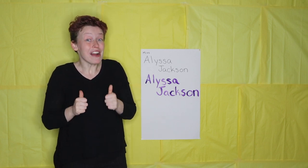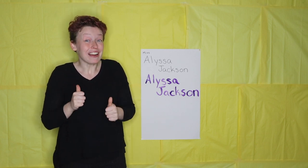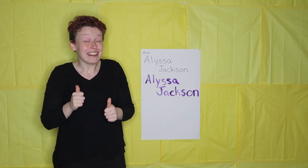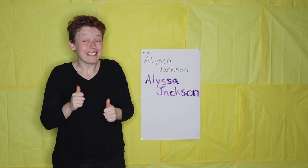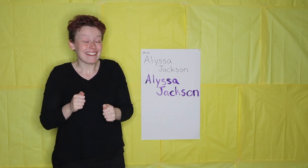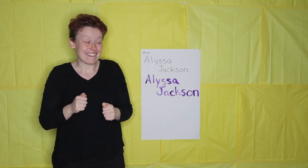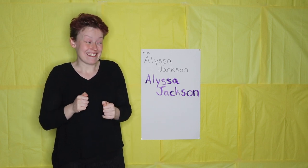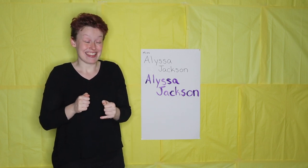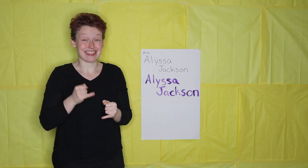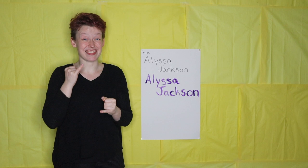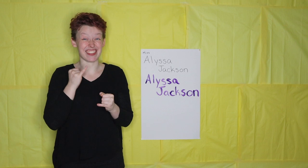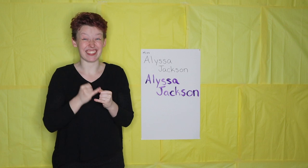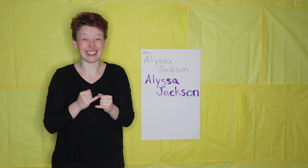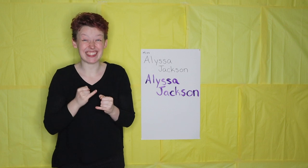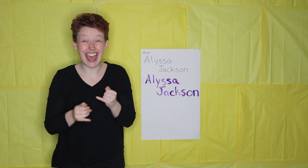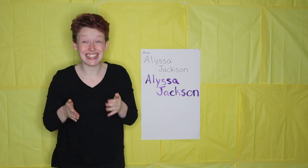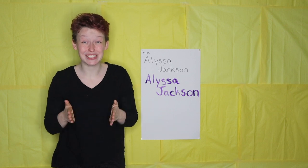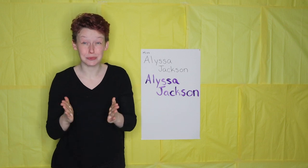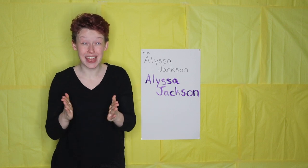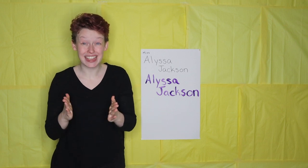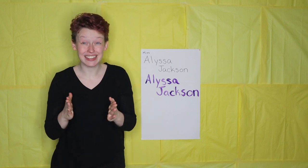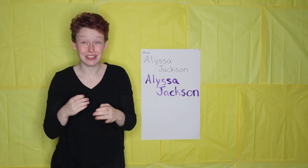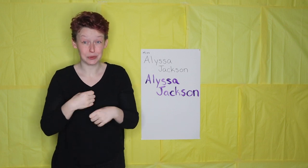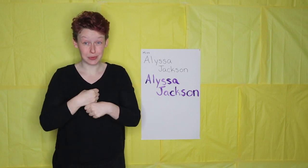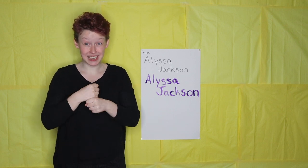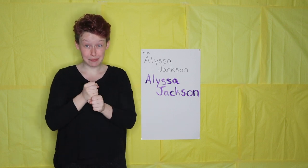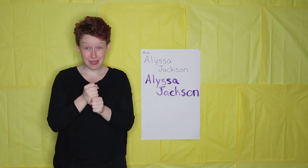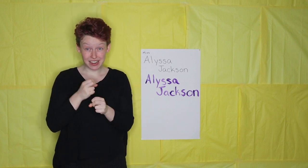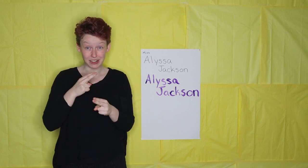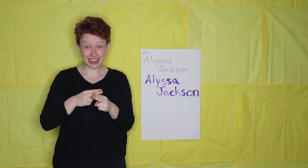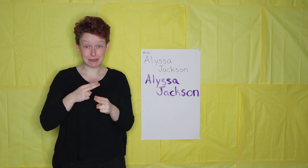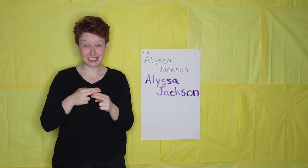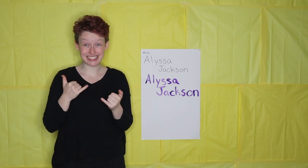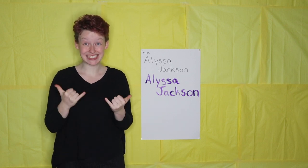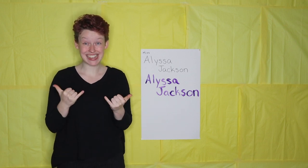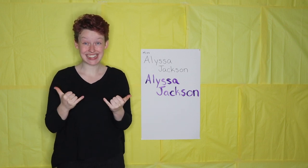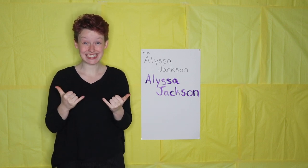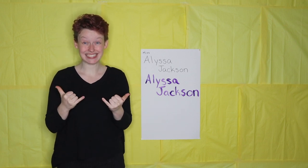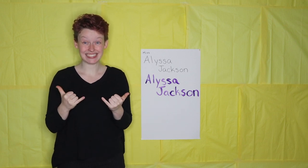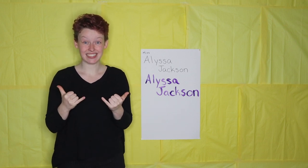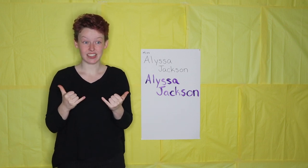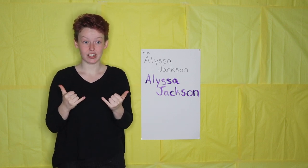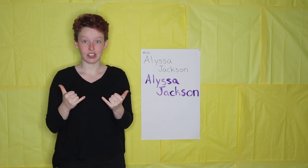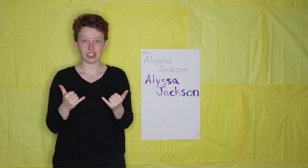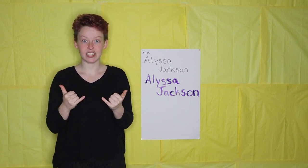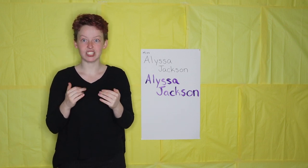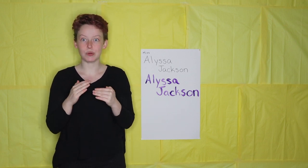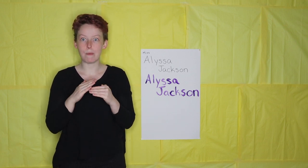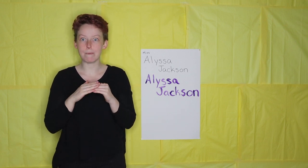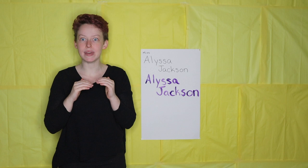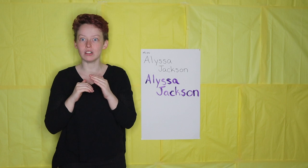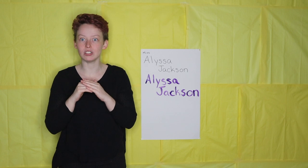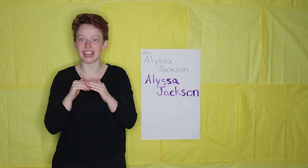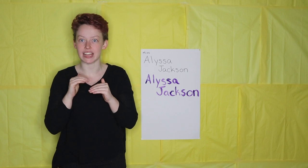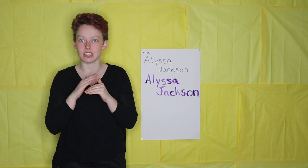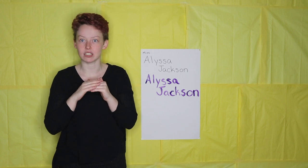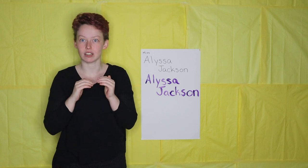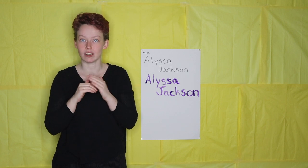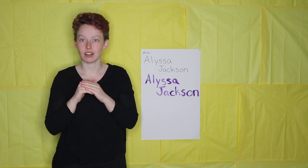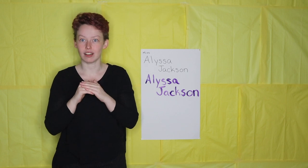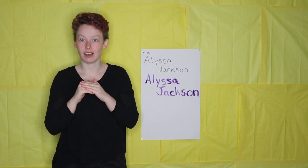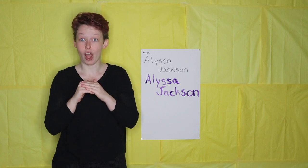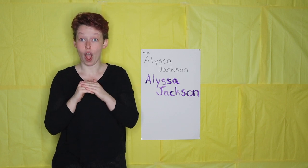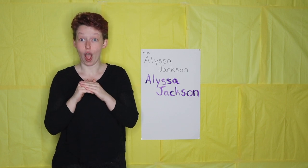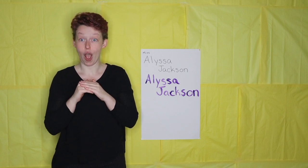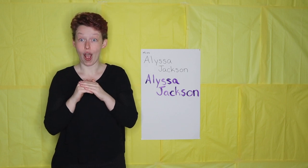Or the last way we can make our names today is to build it. What?